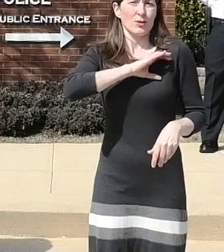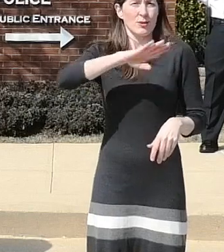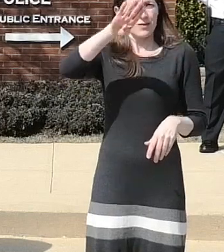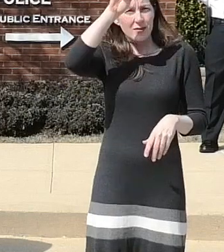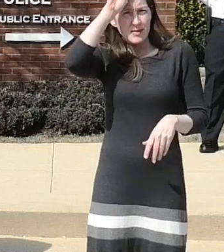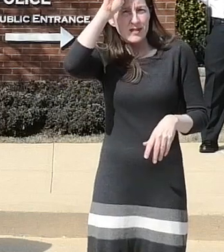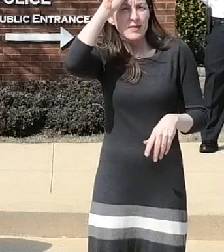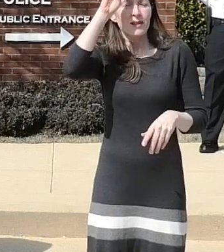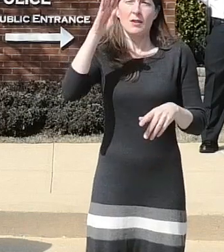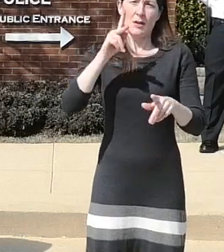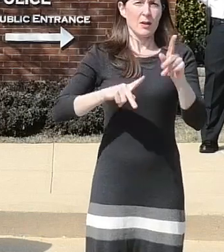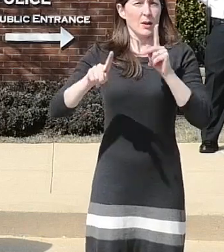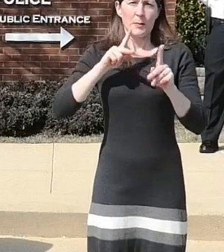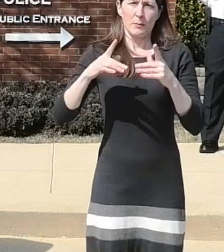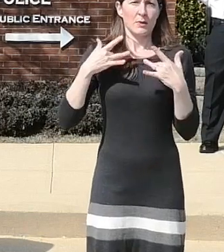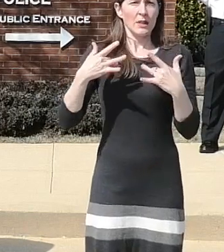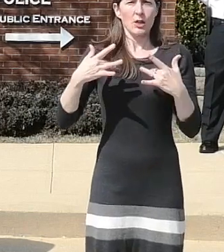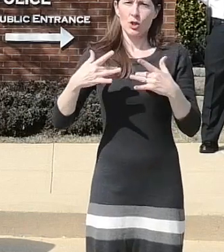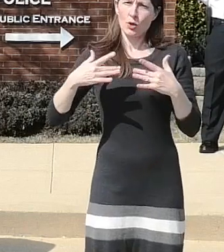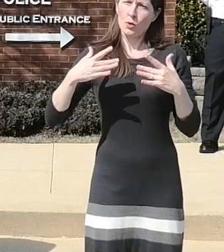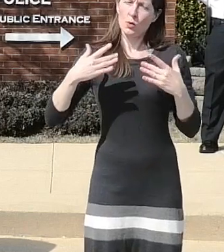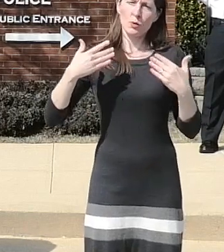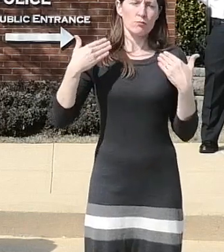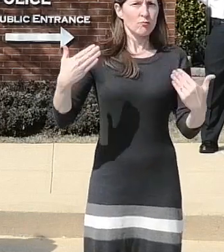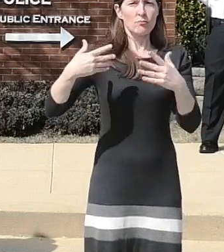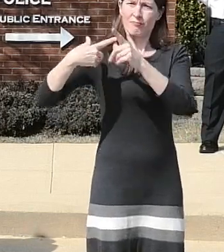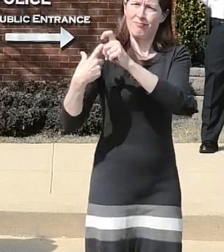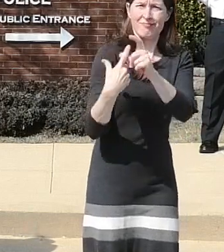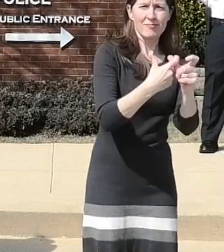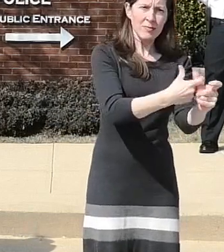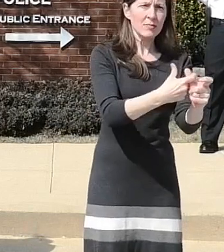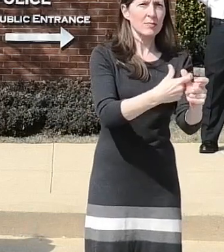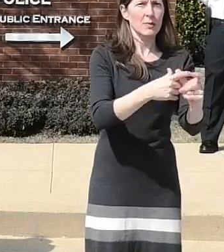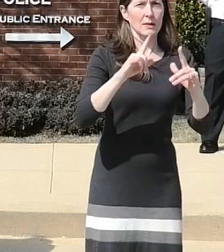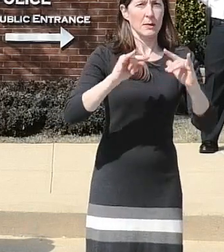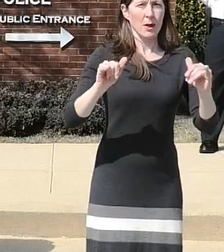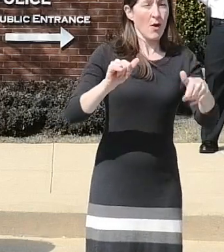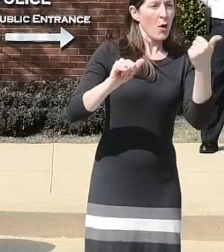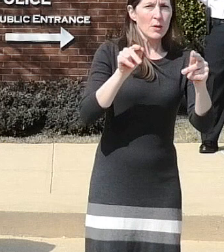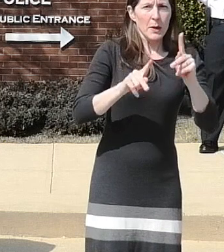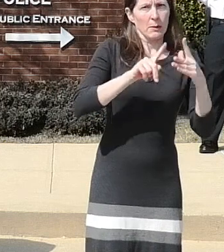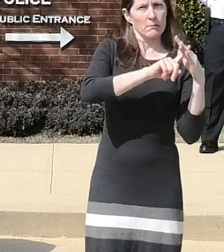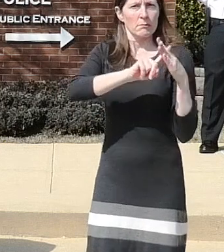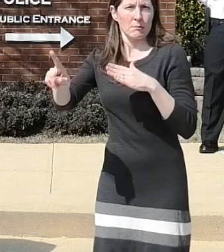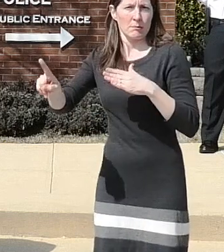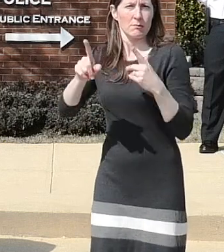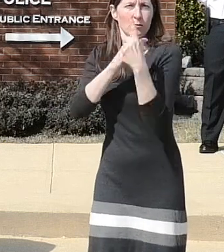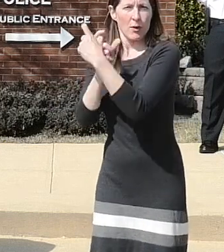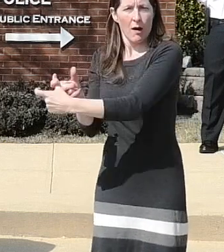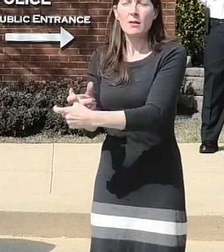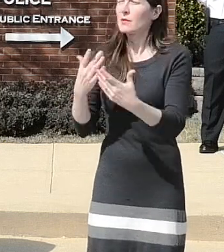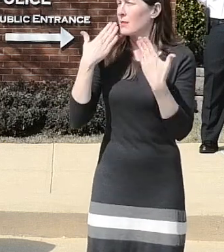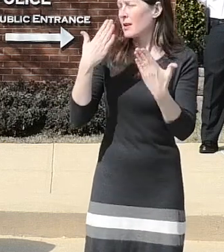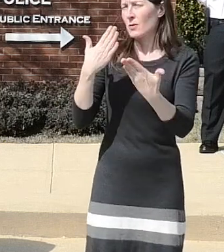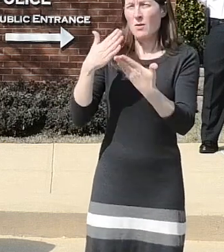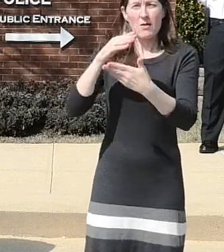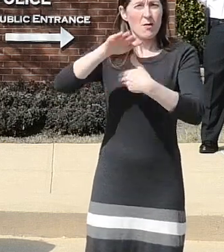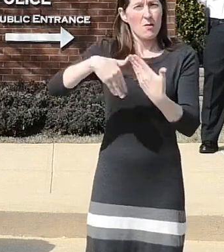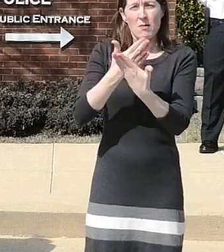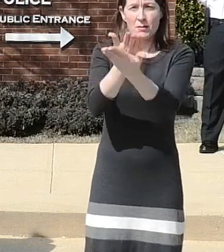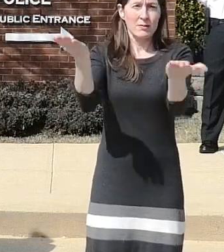others run out again thank you to all who are involved in this investigation